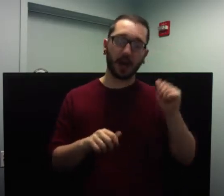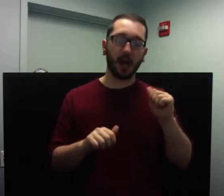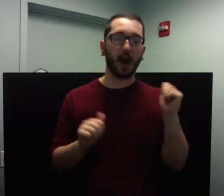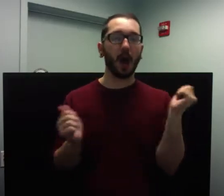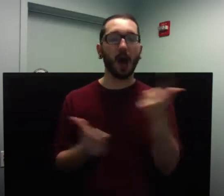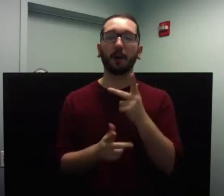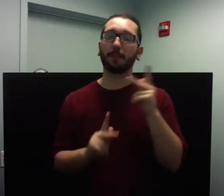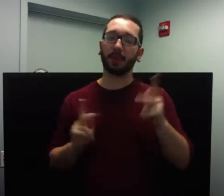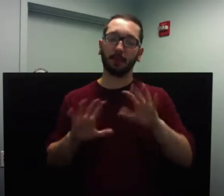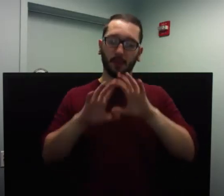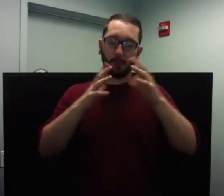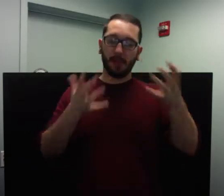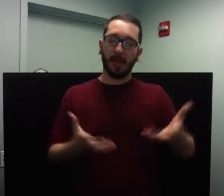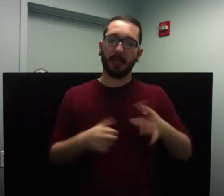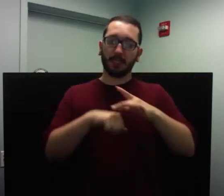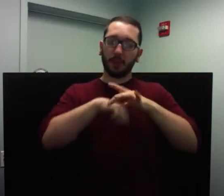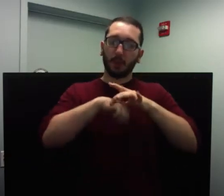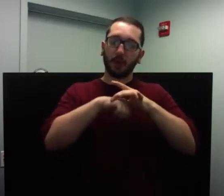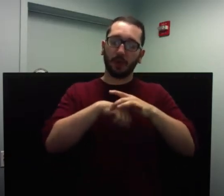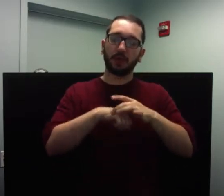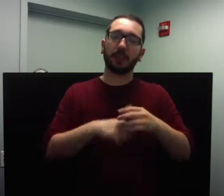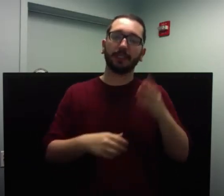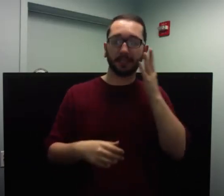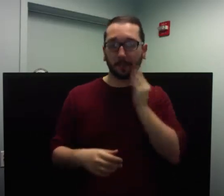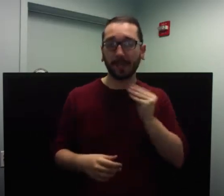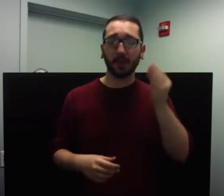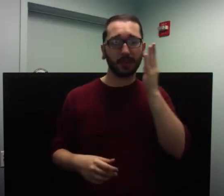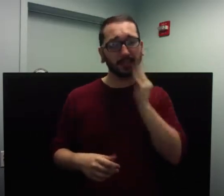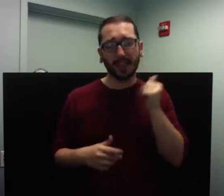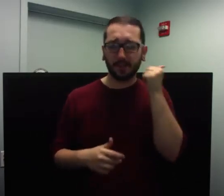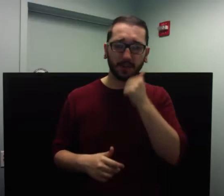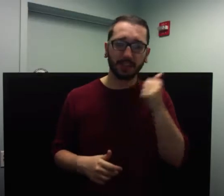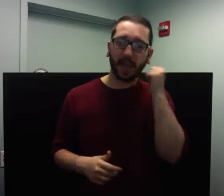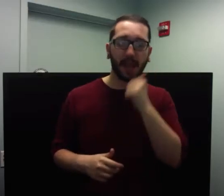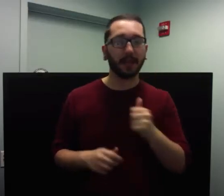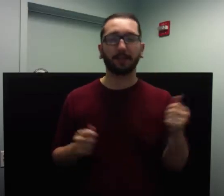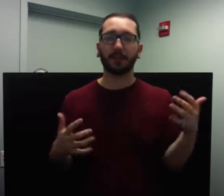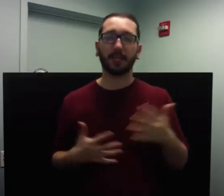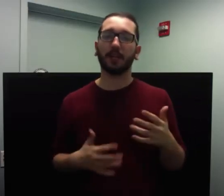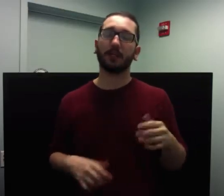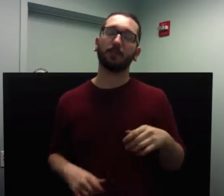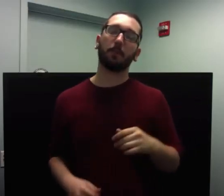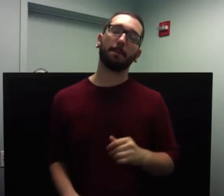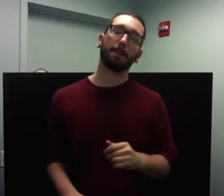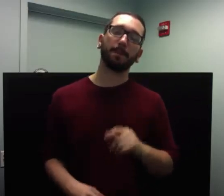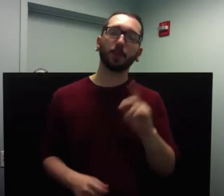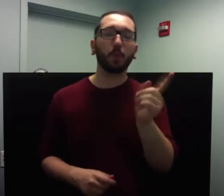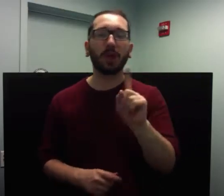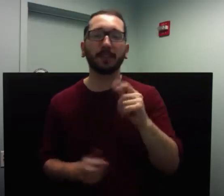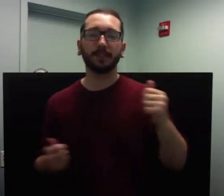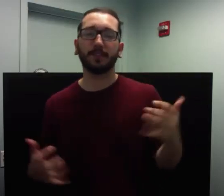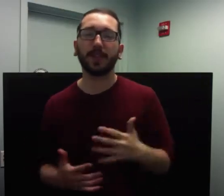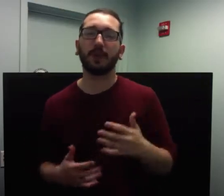all have fear in our lives. Think about it. Where is fear controlling you right now?